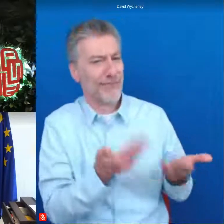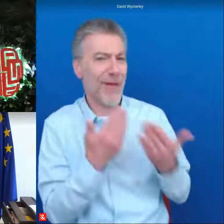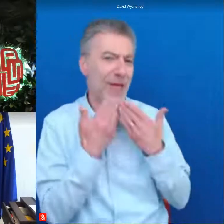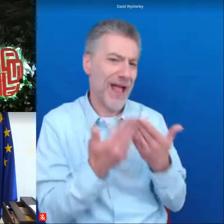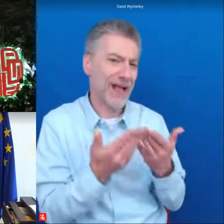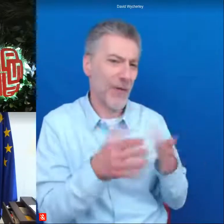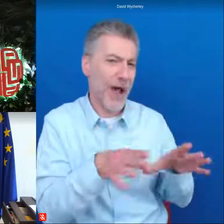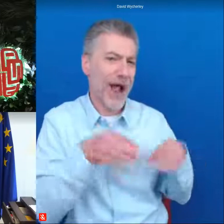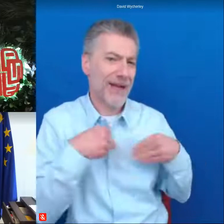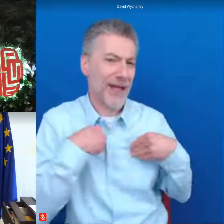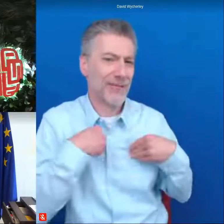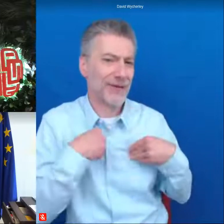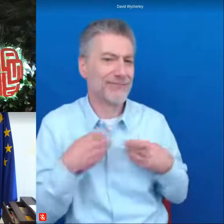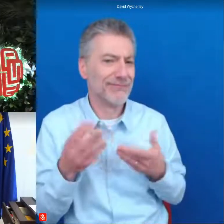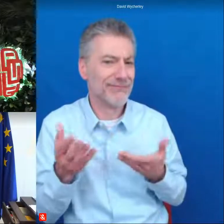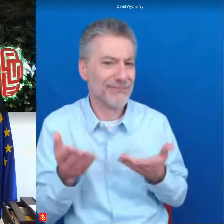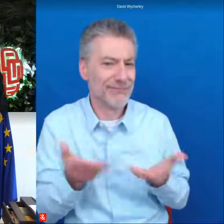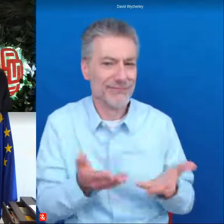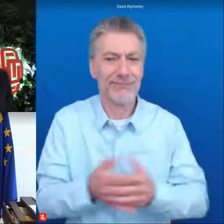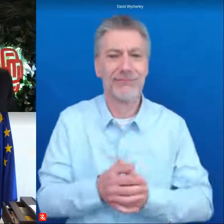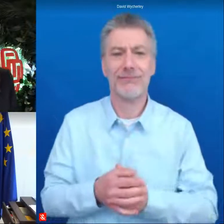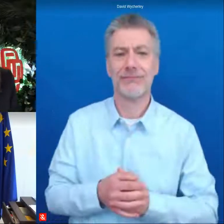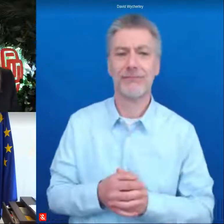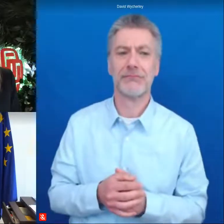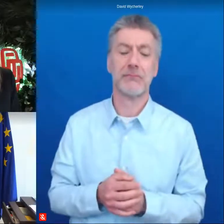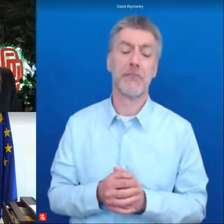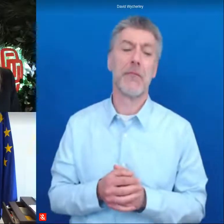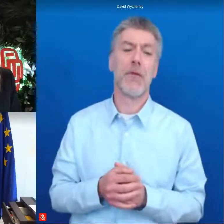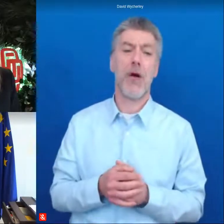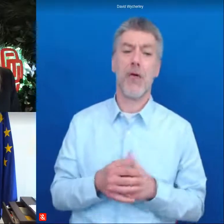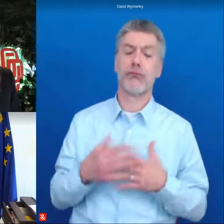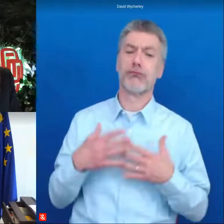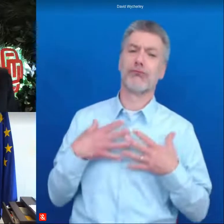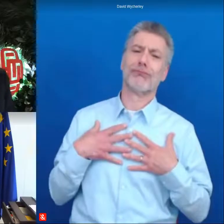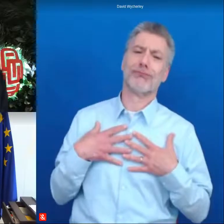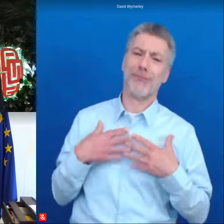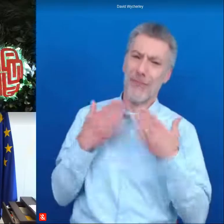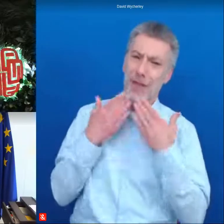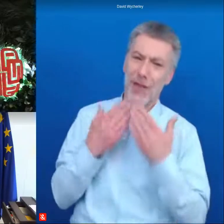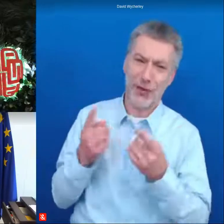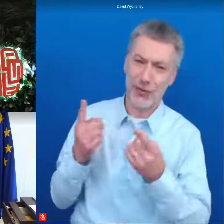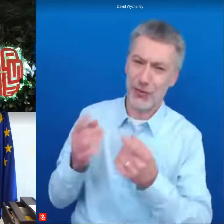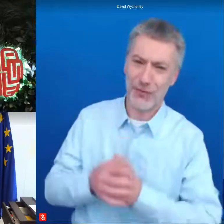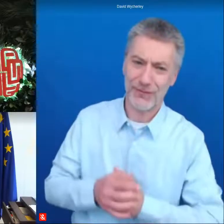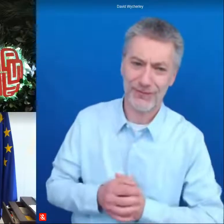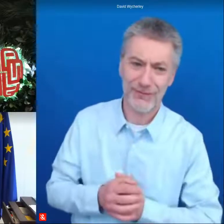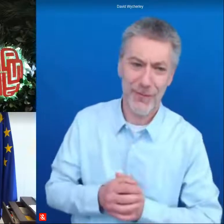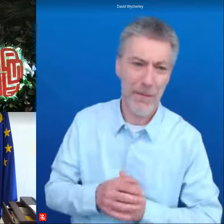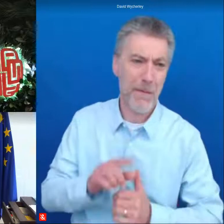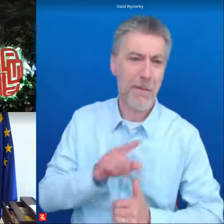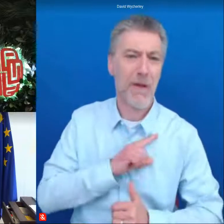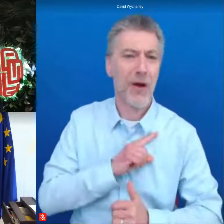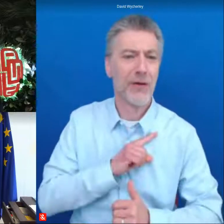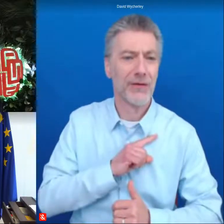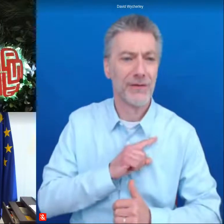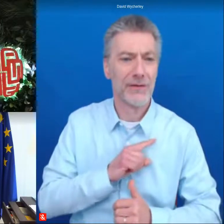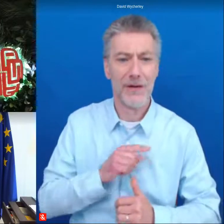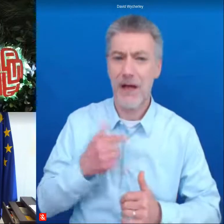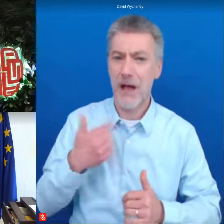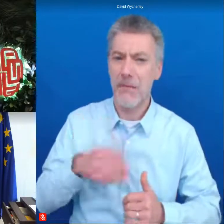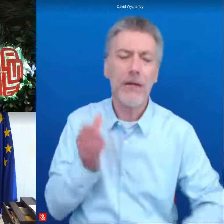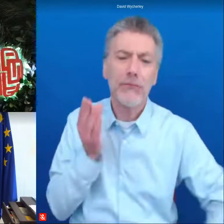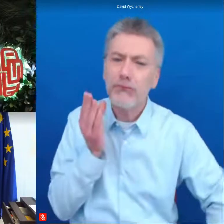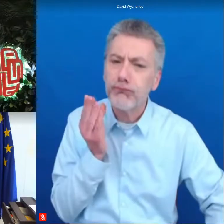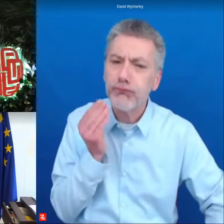accepting our invitation well it's it's me that i want to thank you because in fact it's uh i've been listening